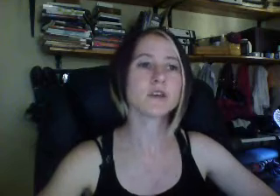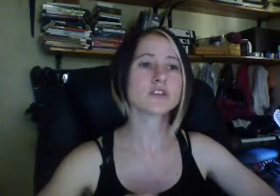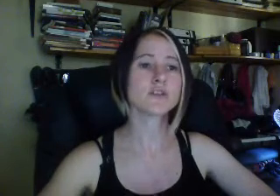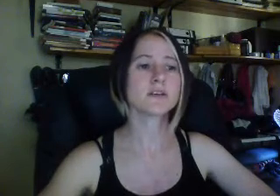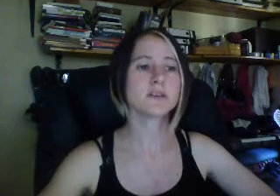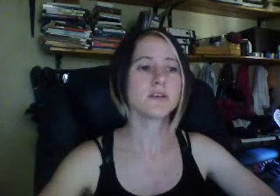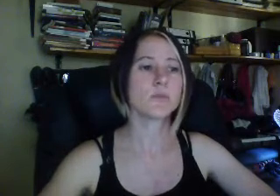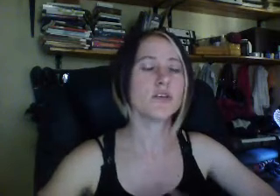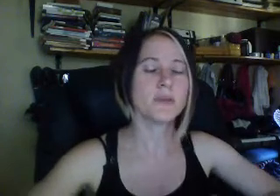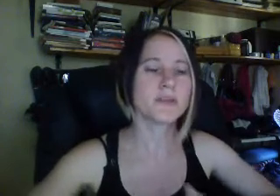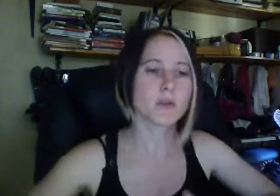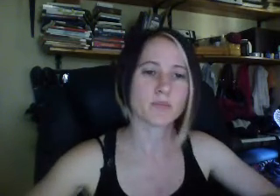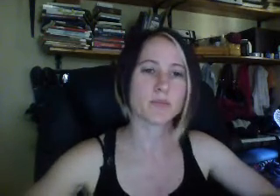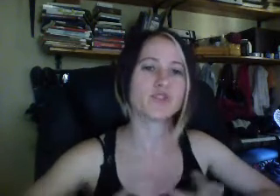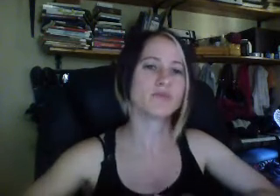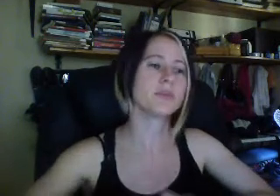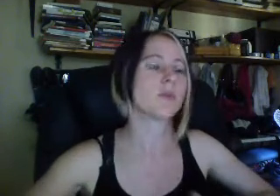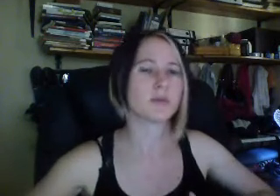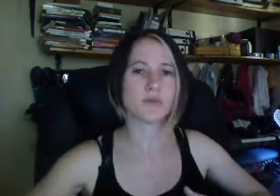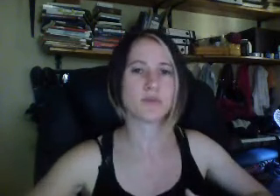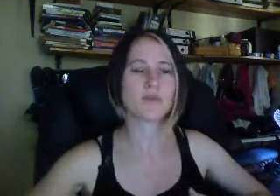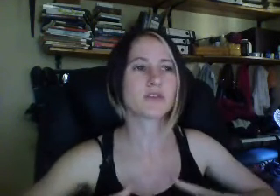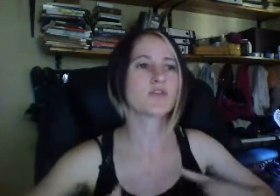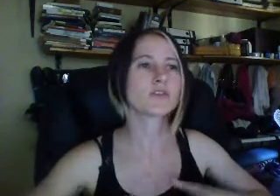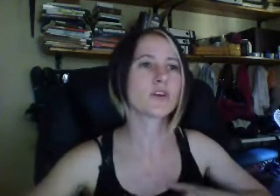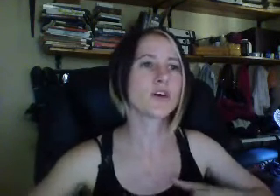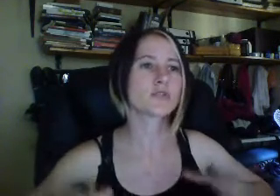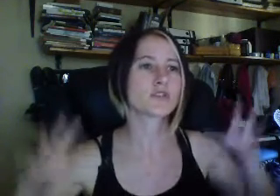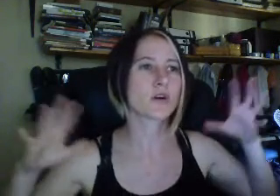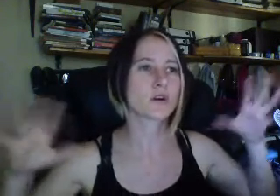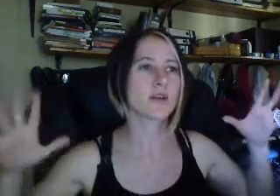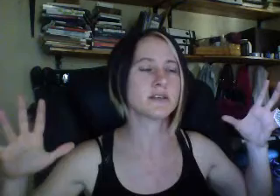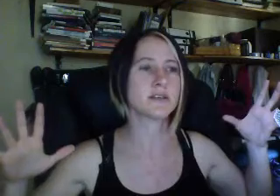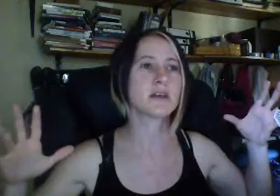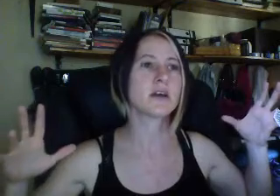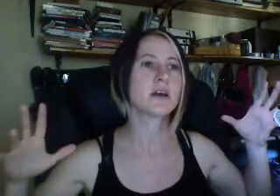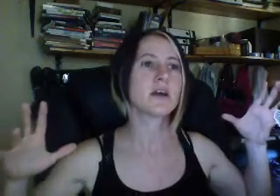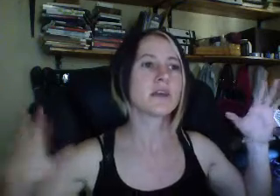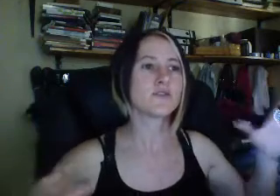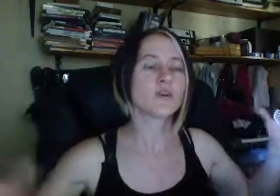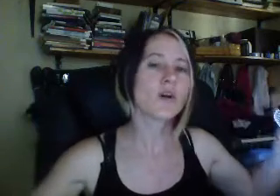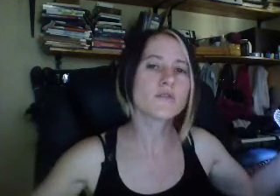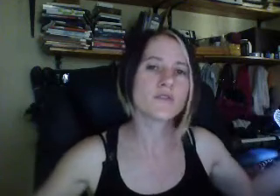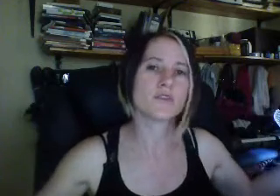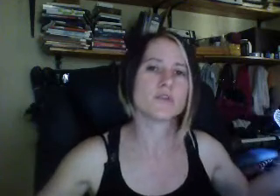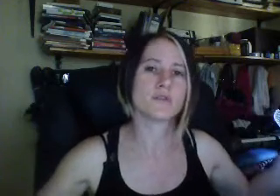So that when you meet the right person, you meet the right person, but you're not going to go stark crazy, if you're alone for a year.